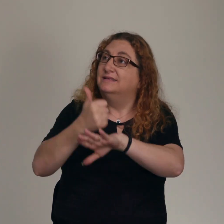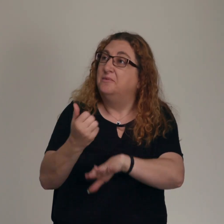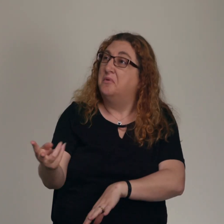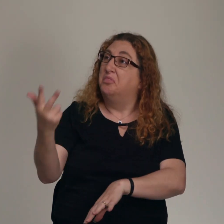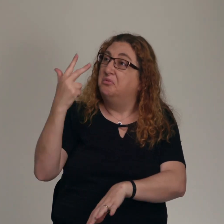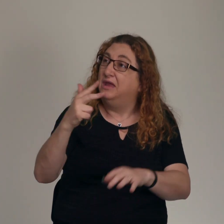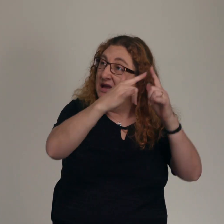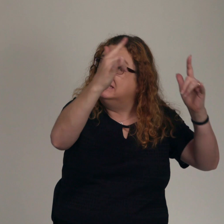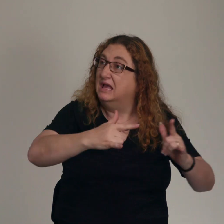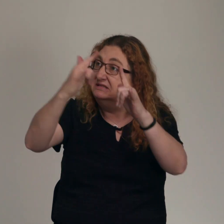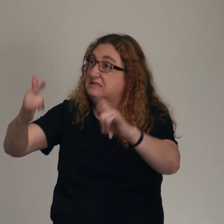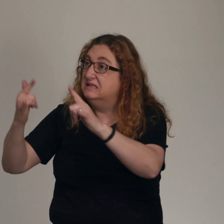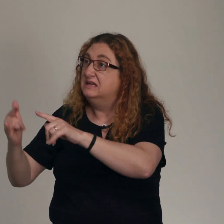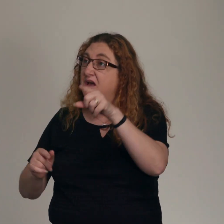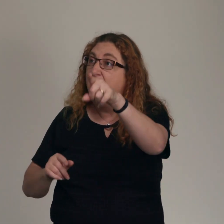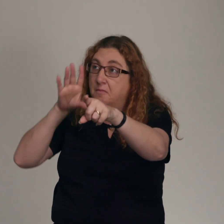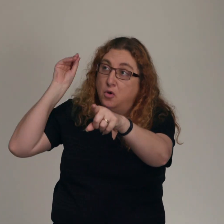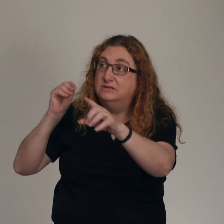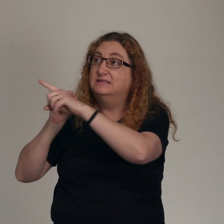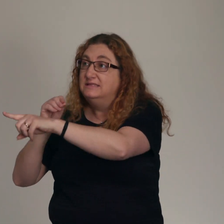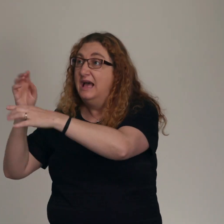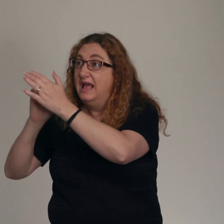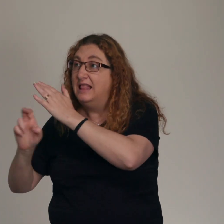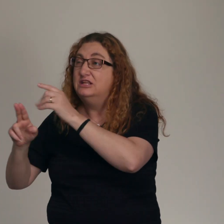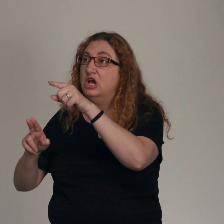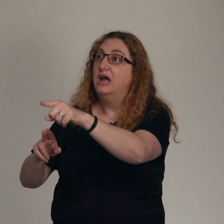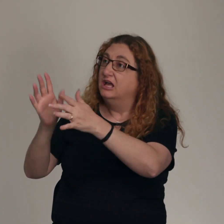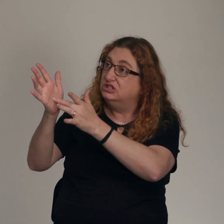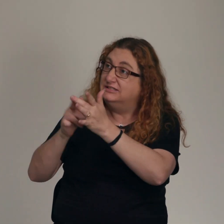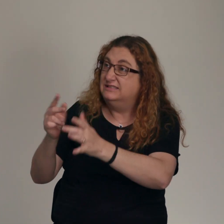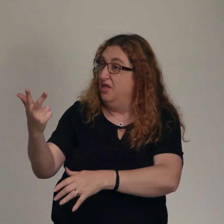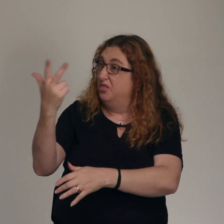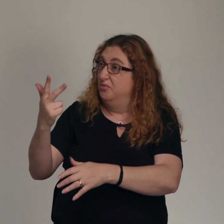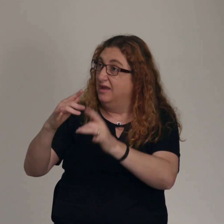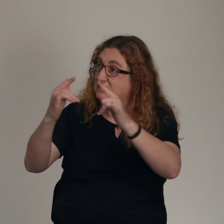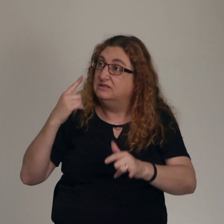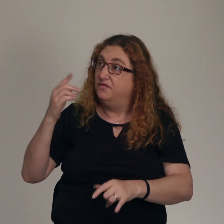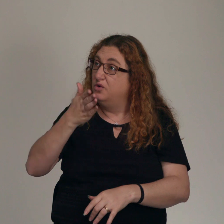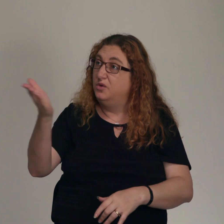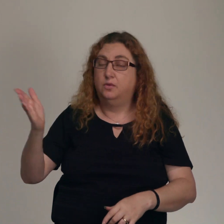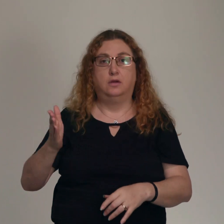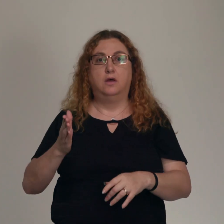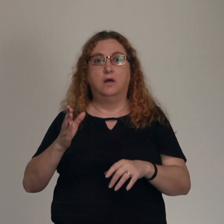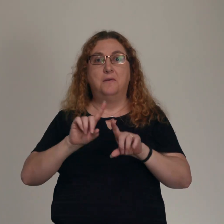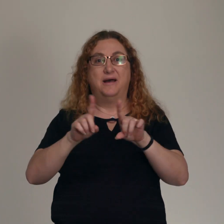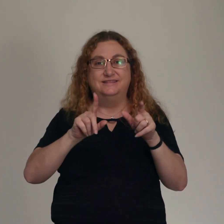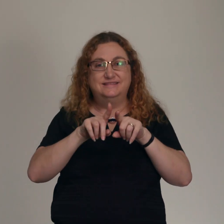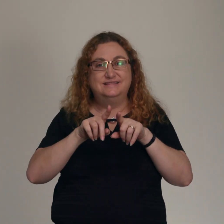While he was still speaking, a bright cloud covered them. And a voice from the cloud said, this is my son whom